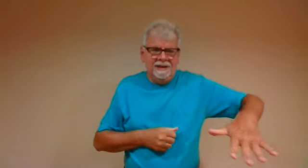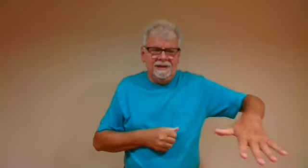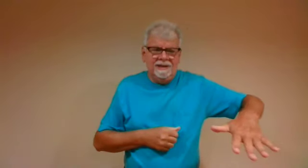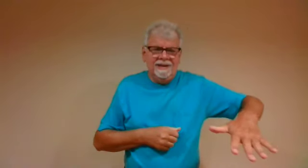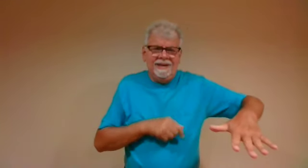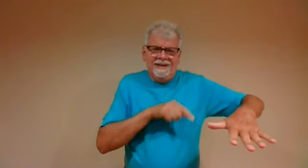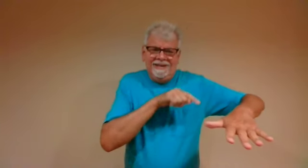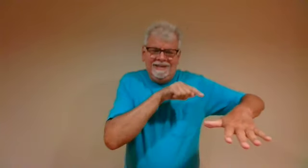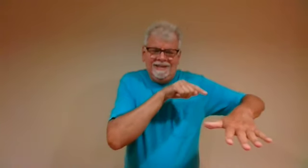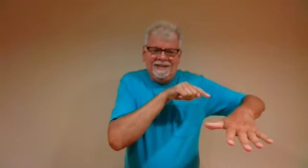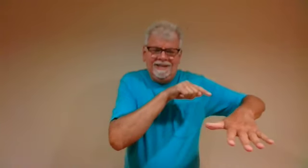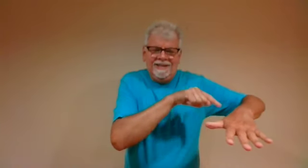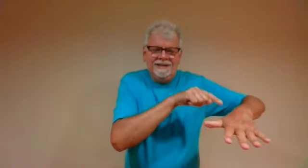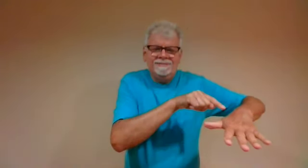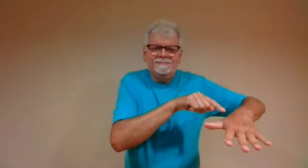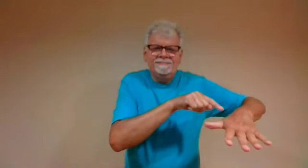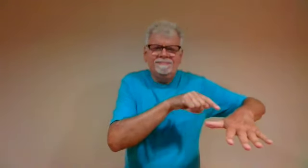Not as foolish persons,